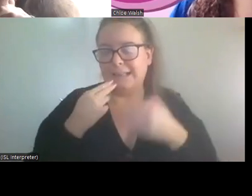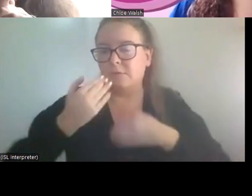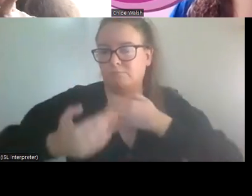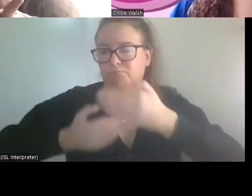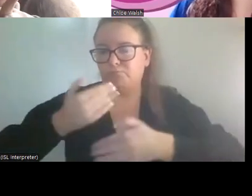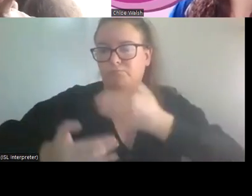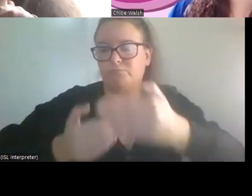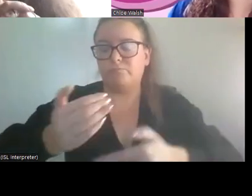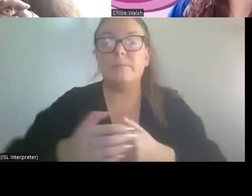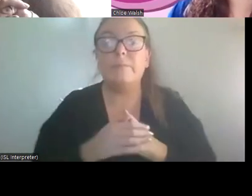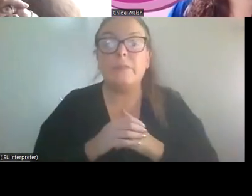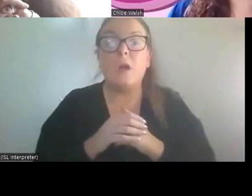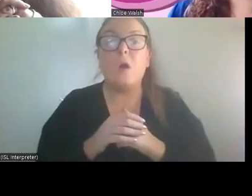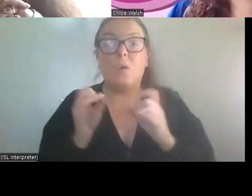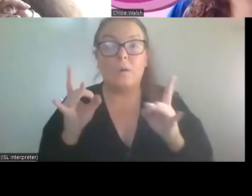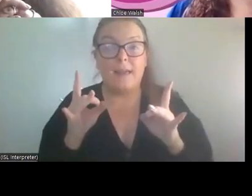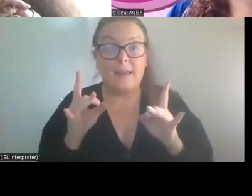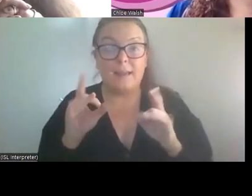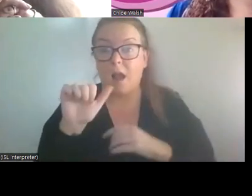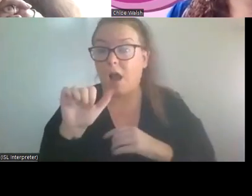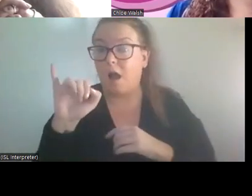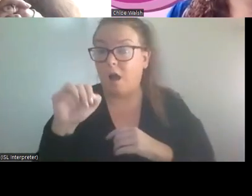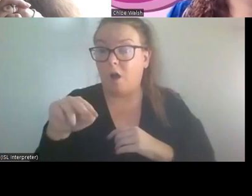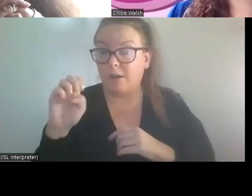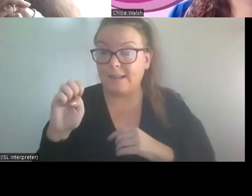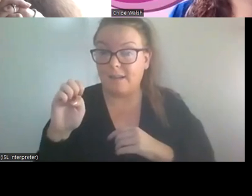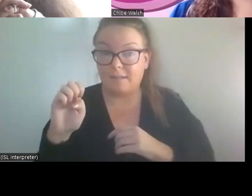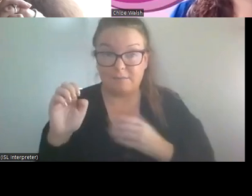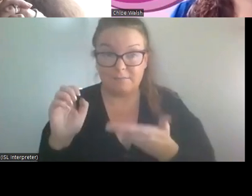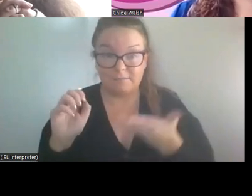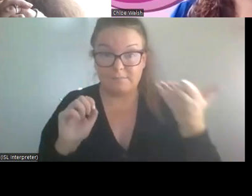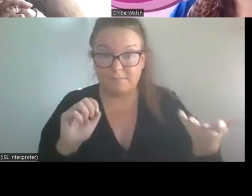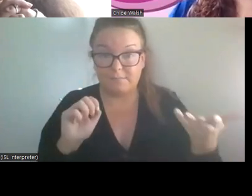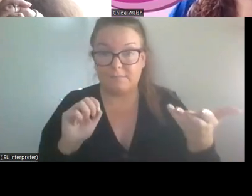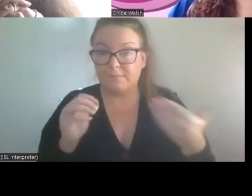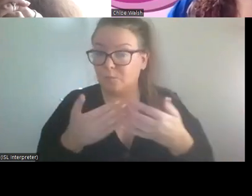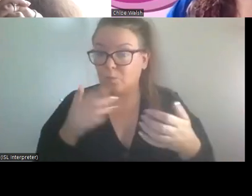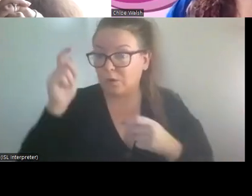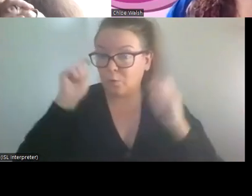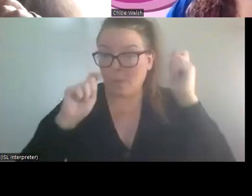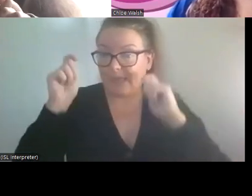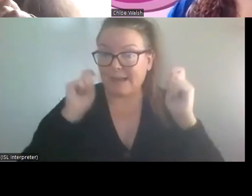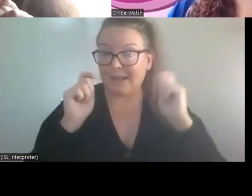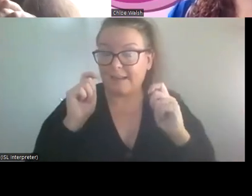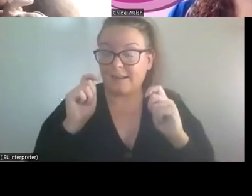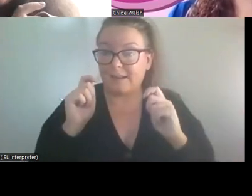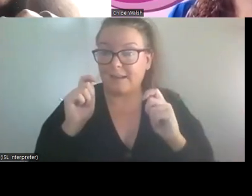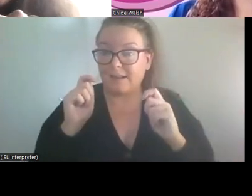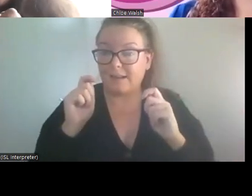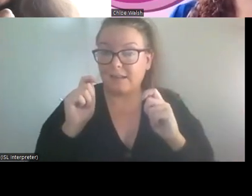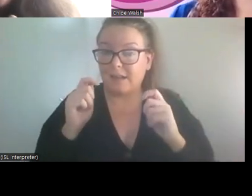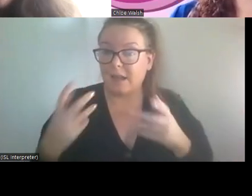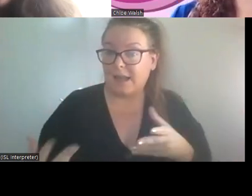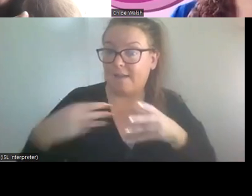much. I'll just go very quickly to Anya. Would you mind giving us your thoughts on, you know, how being involved in research